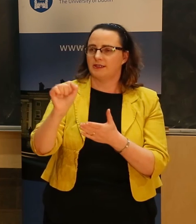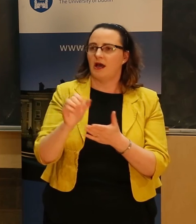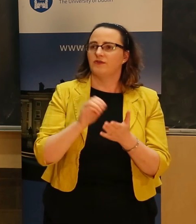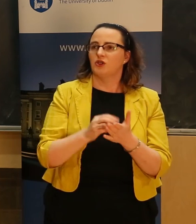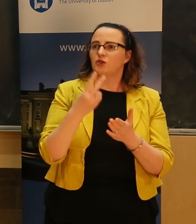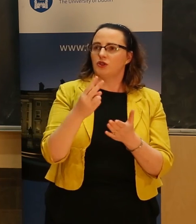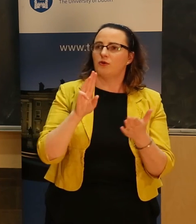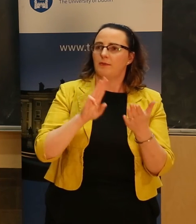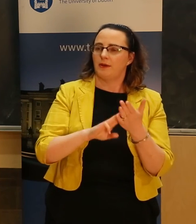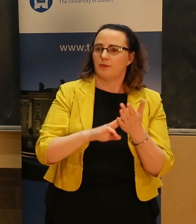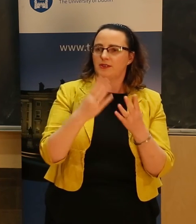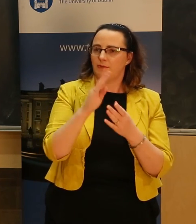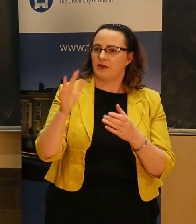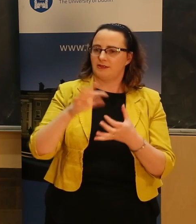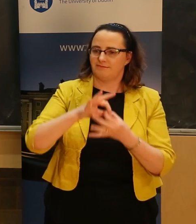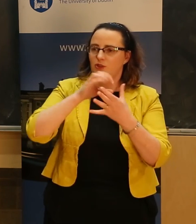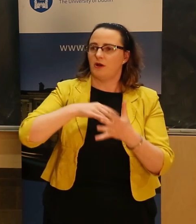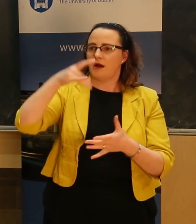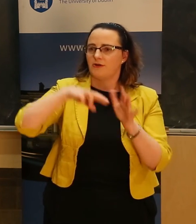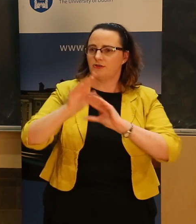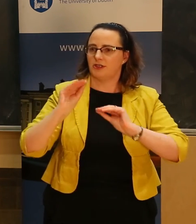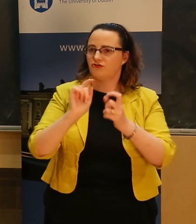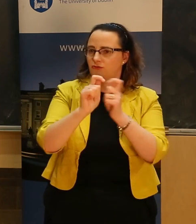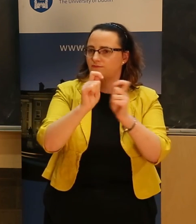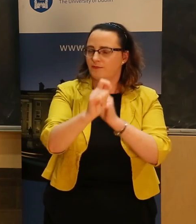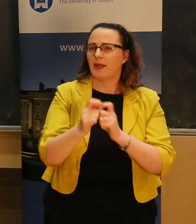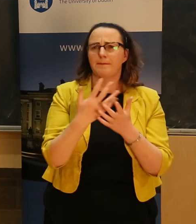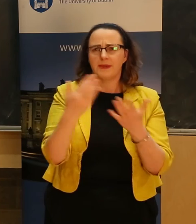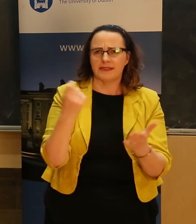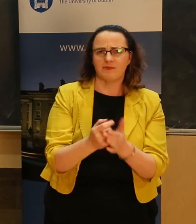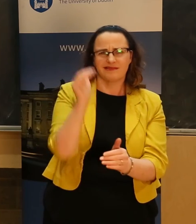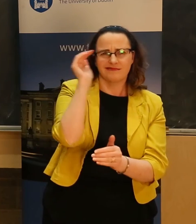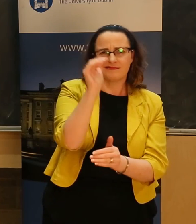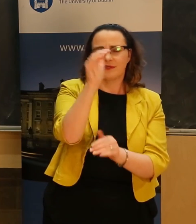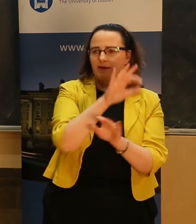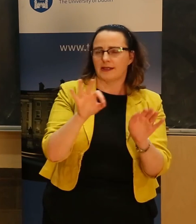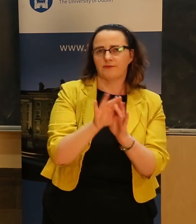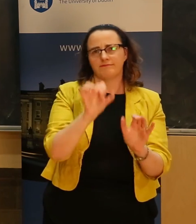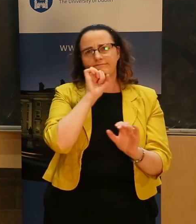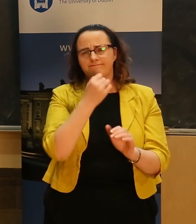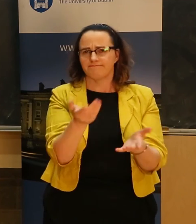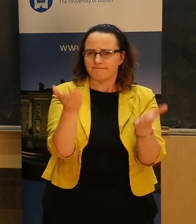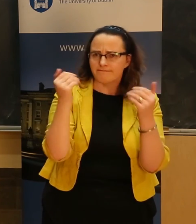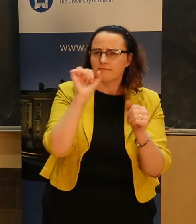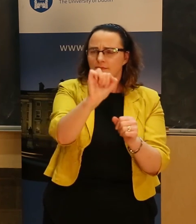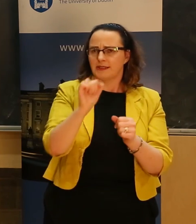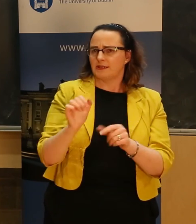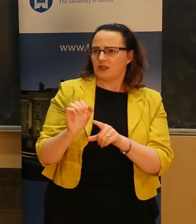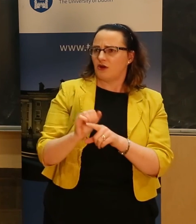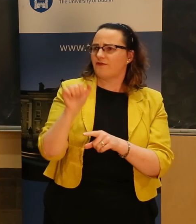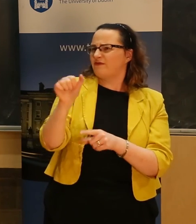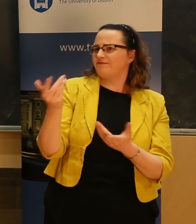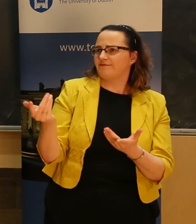relating to higher education reform. On multiple occasions, I have called upon the government to seriously address the lack of qualified mathematics